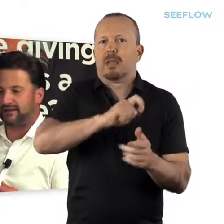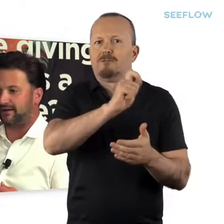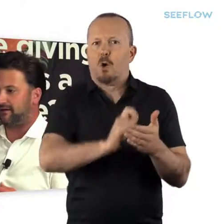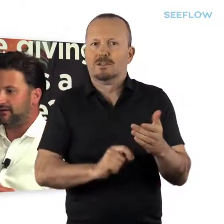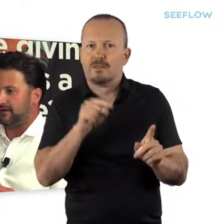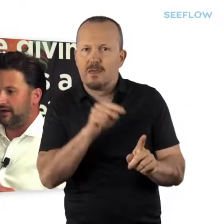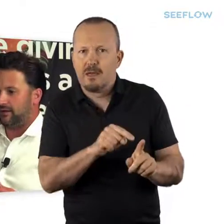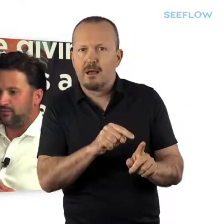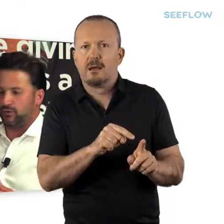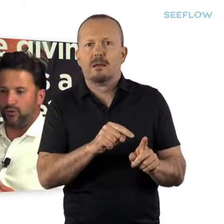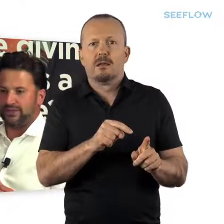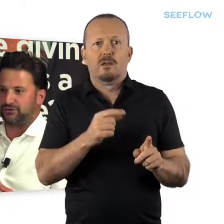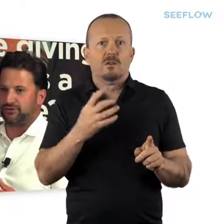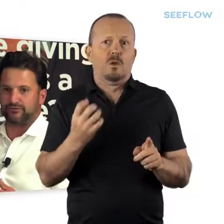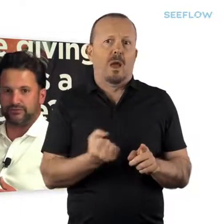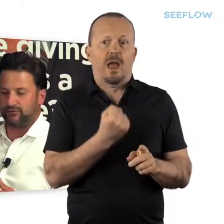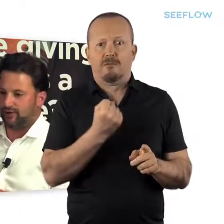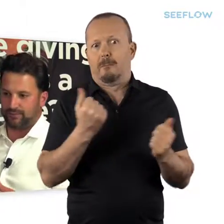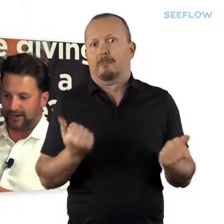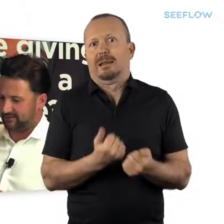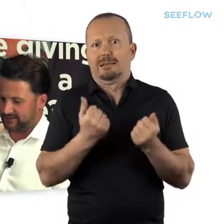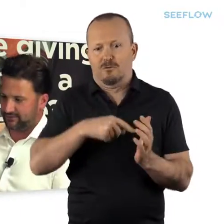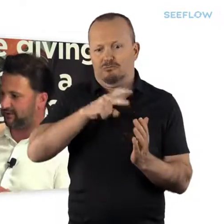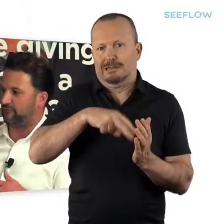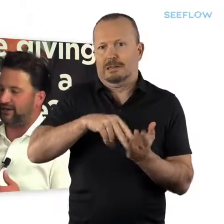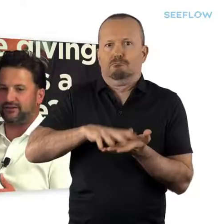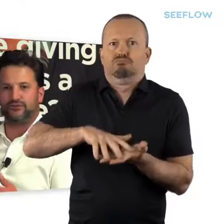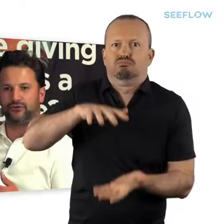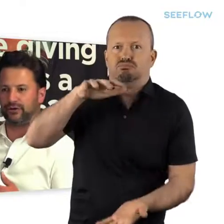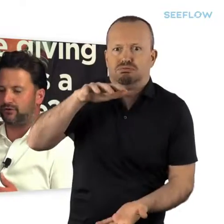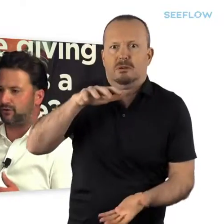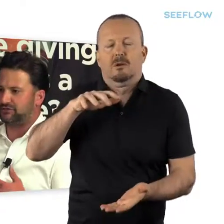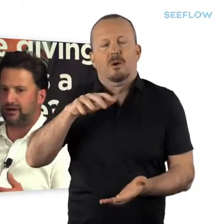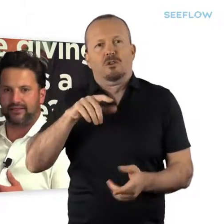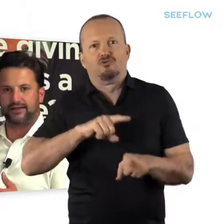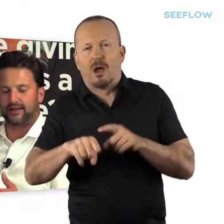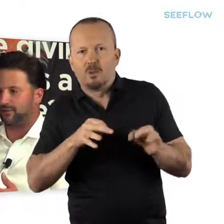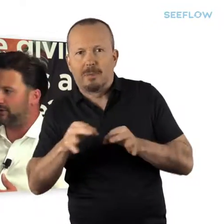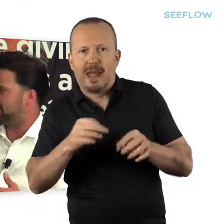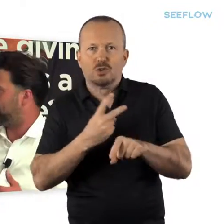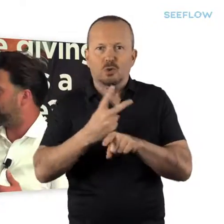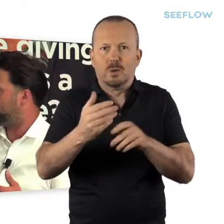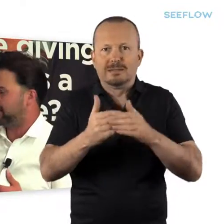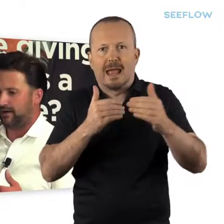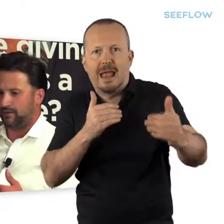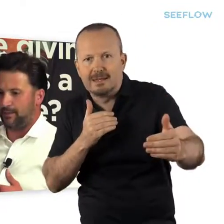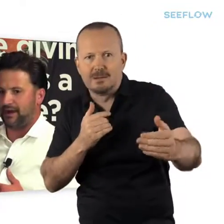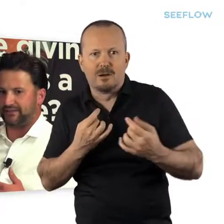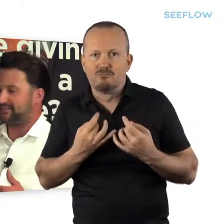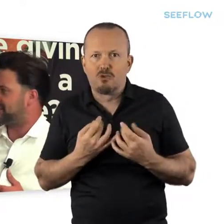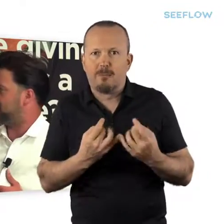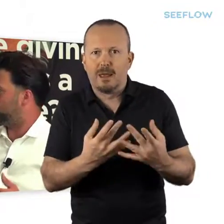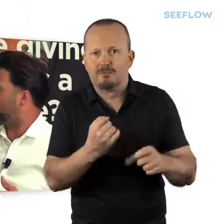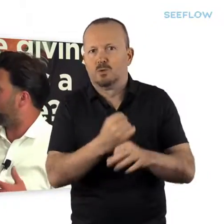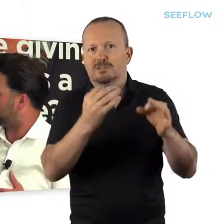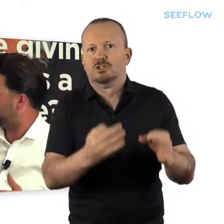offices here. You're always sort of, you've got buckets of reading to do, and you're always trying to think a couple of weeks ahead about